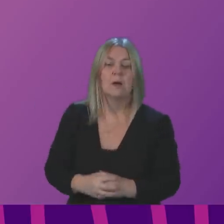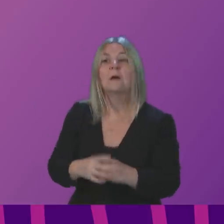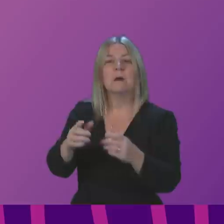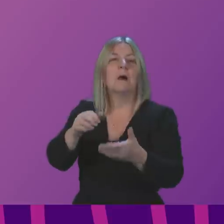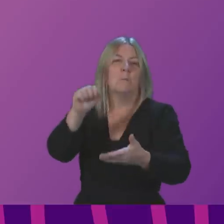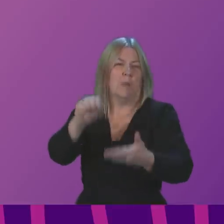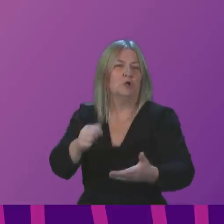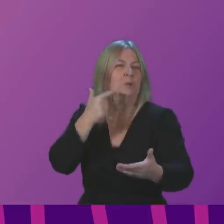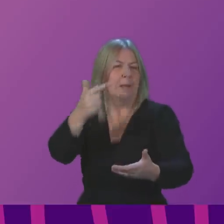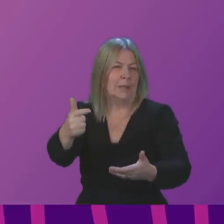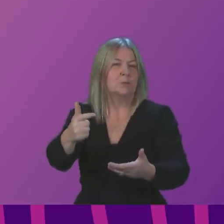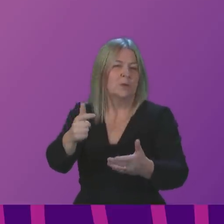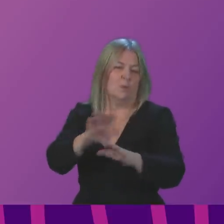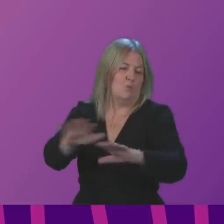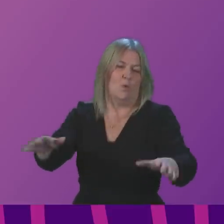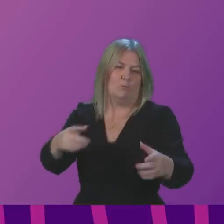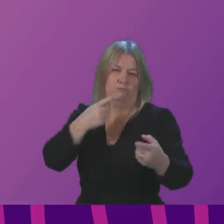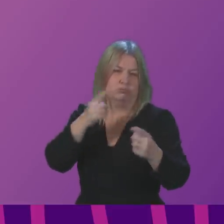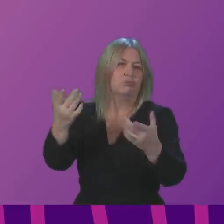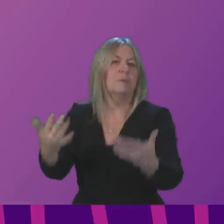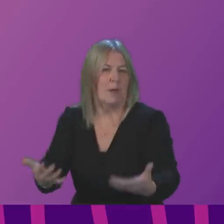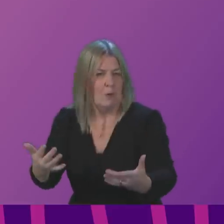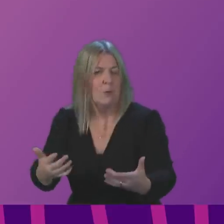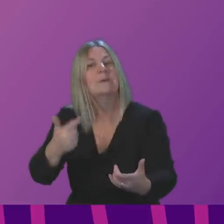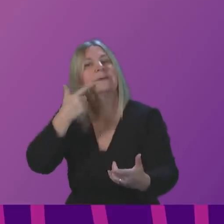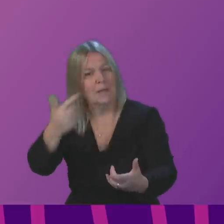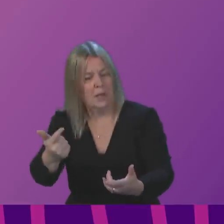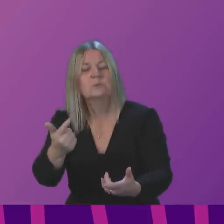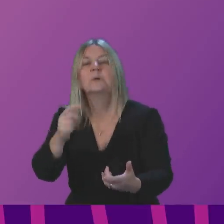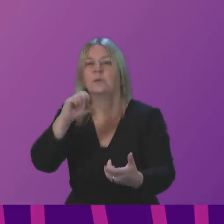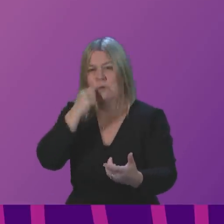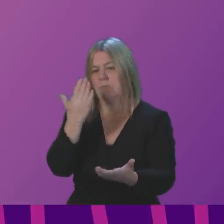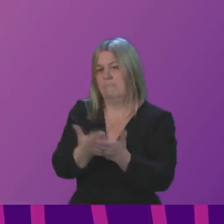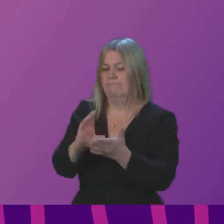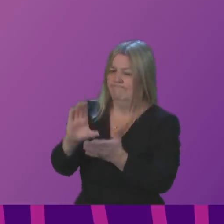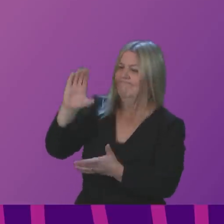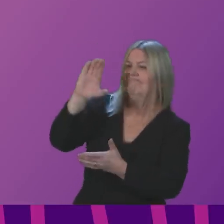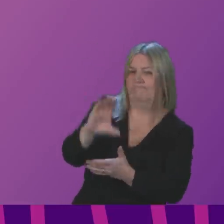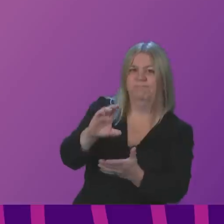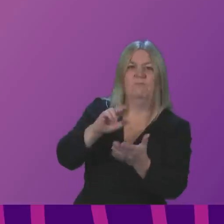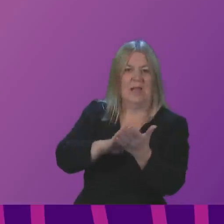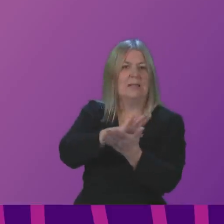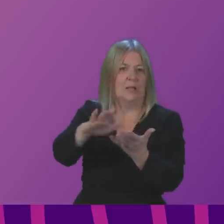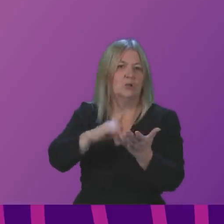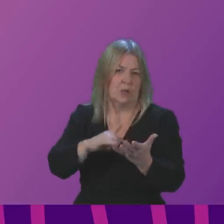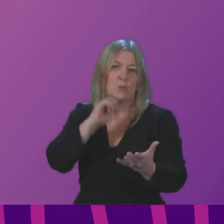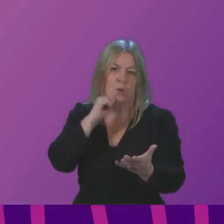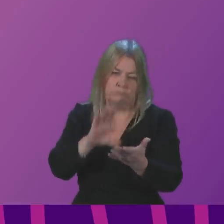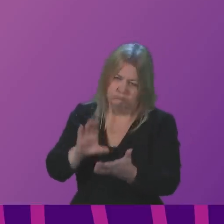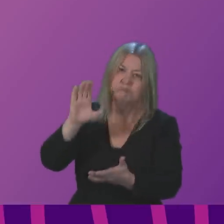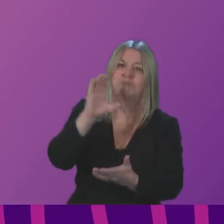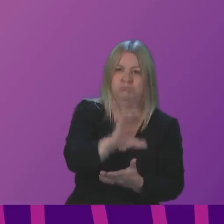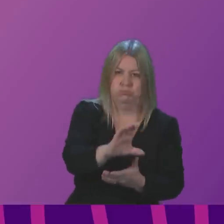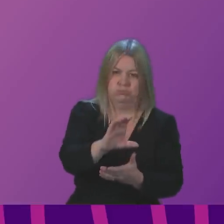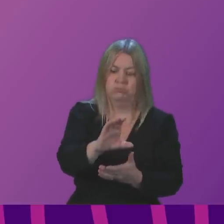but, of course, the budget will include a significant increase in the funding of the National Health Service. As part of the many obligations on